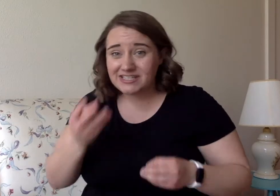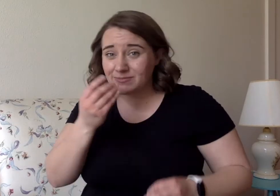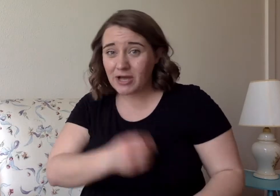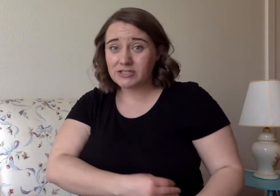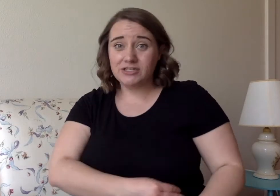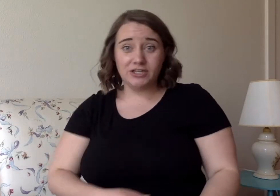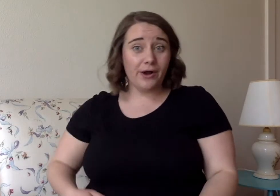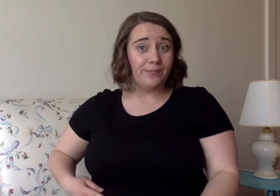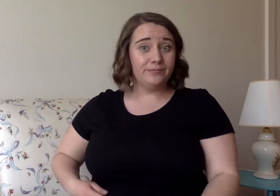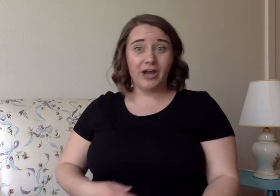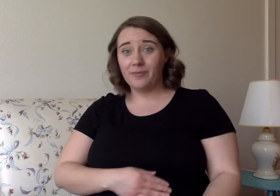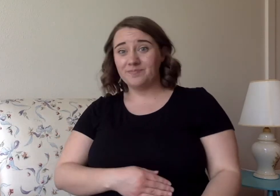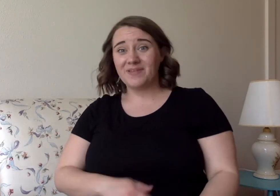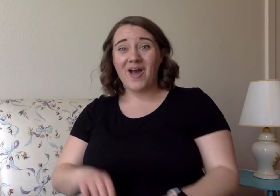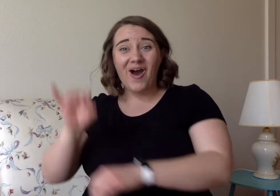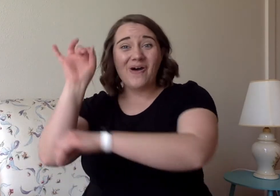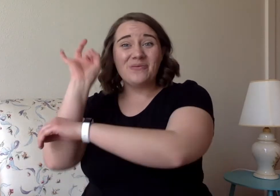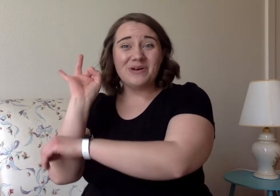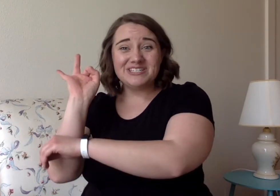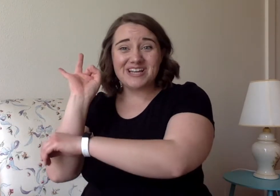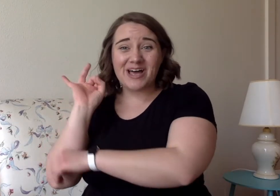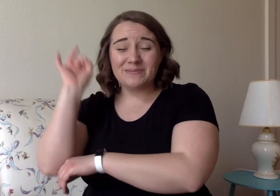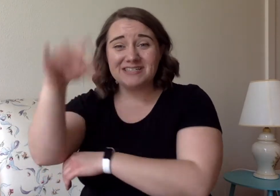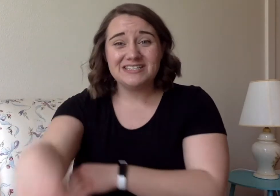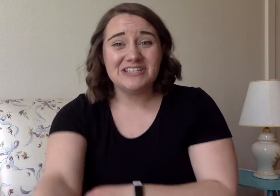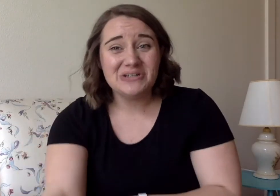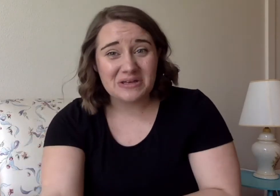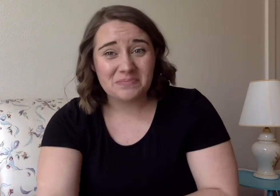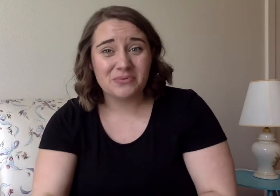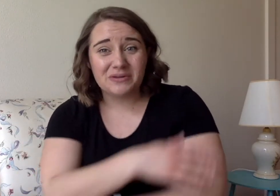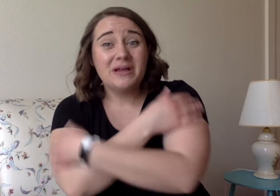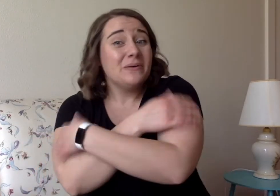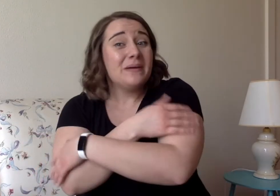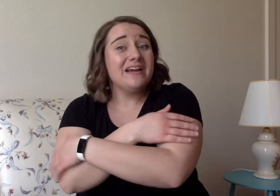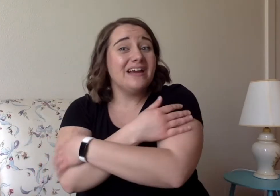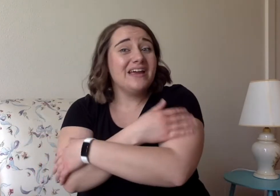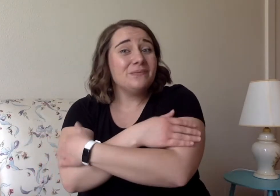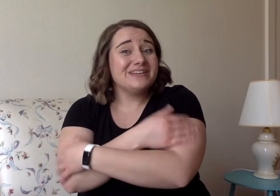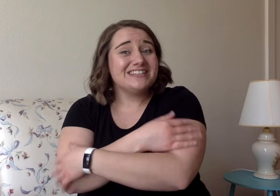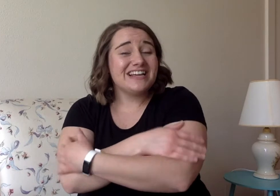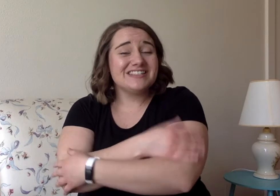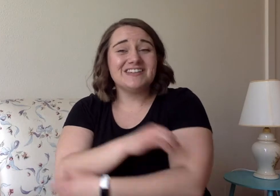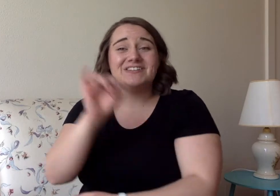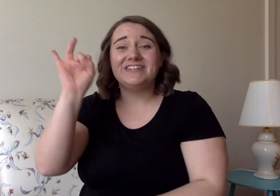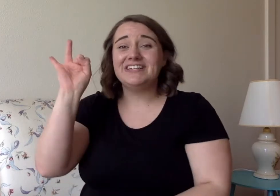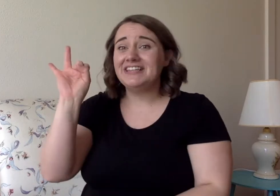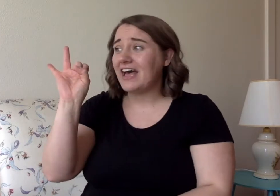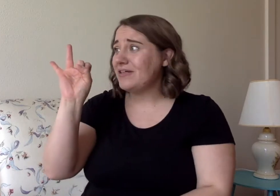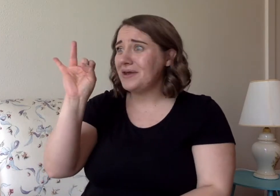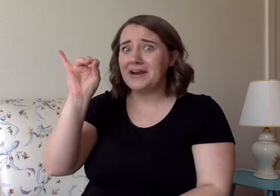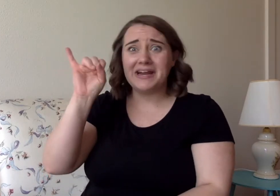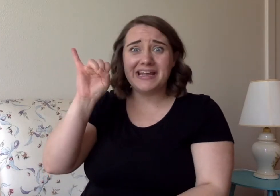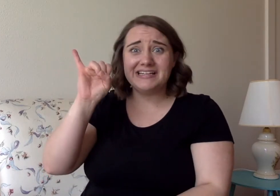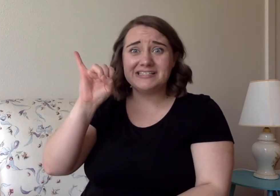bugs. Yum yum! One jumped into the pool where it was nice and cool. Now there are